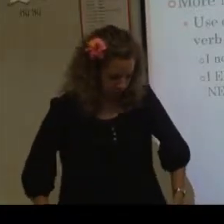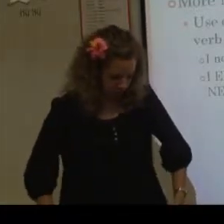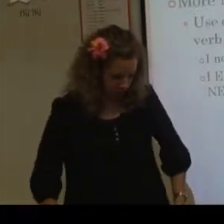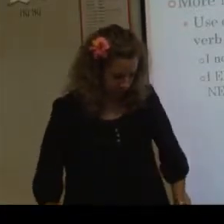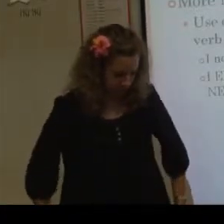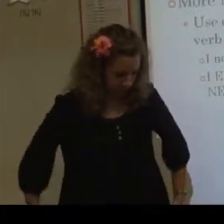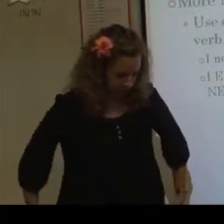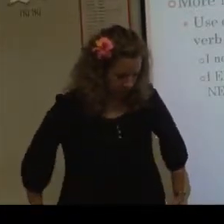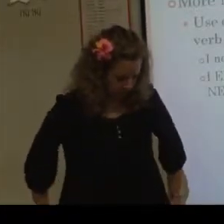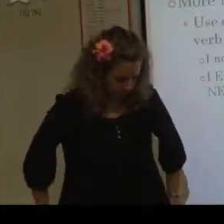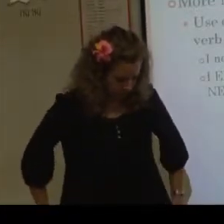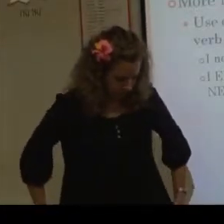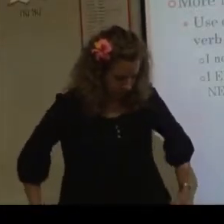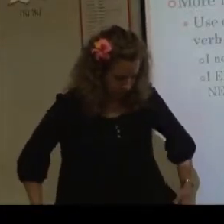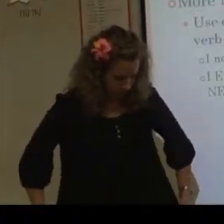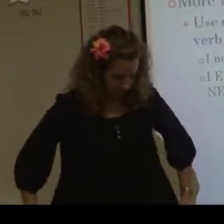is where this one's starting at.